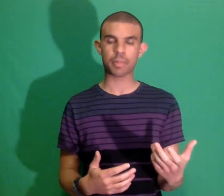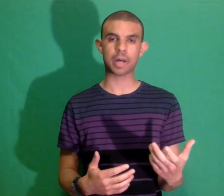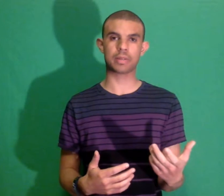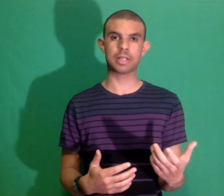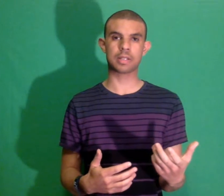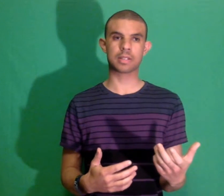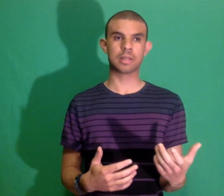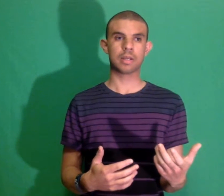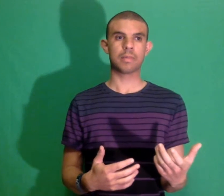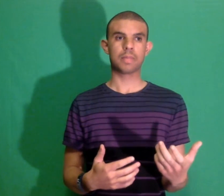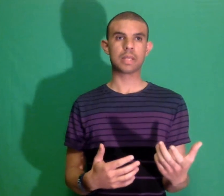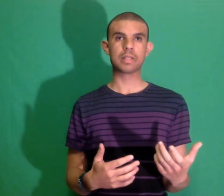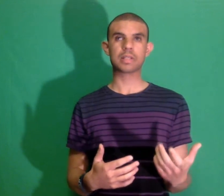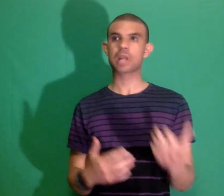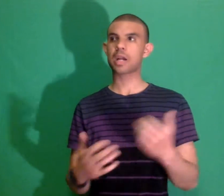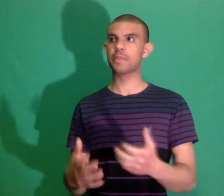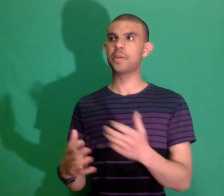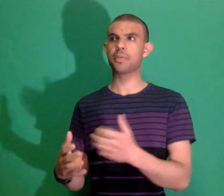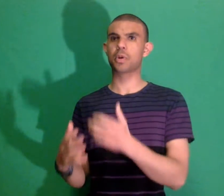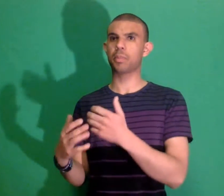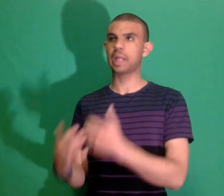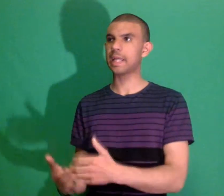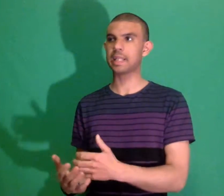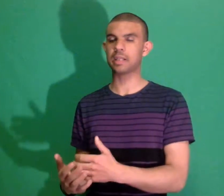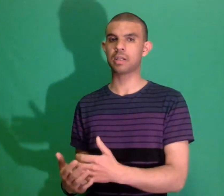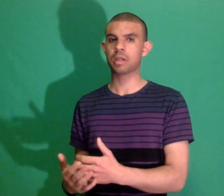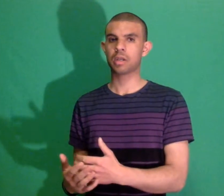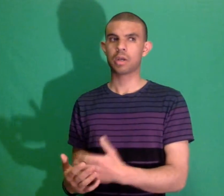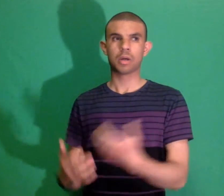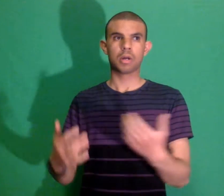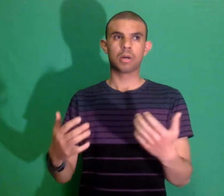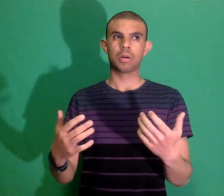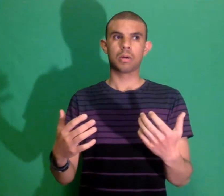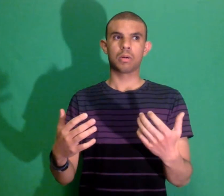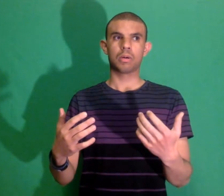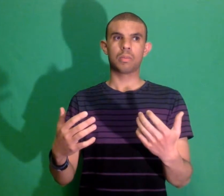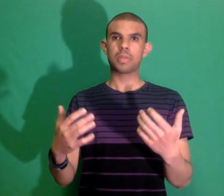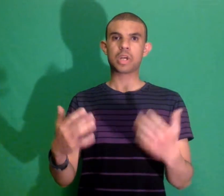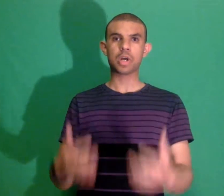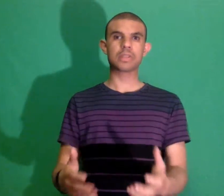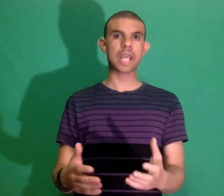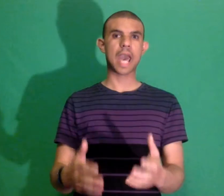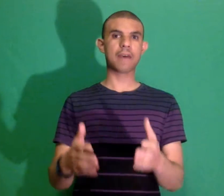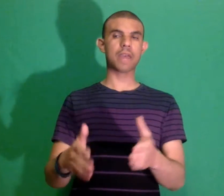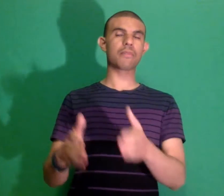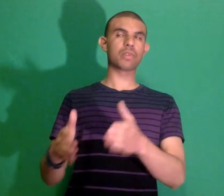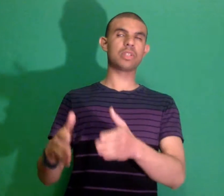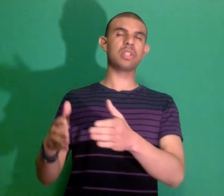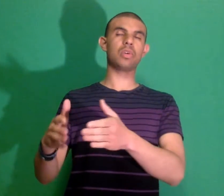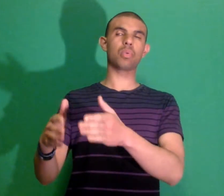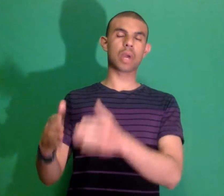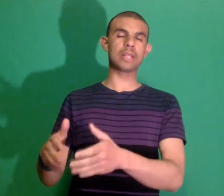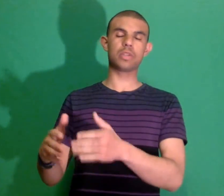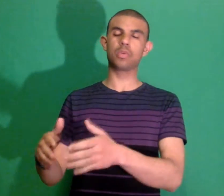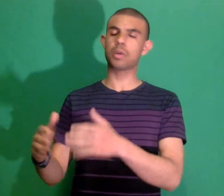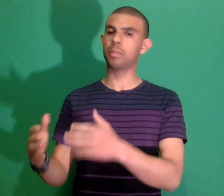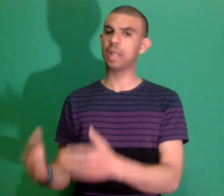this because he's tired of people complaining because they have every single right to complain